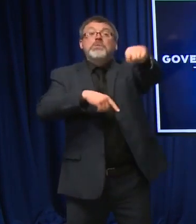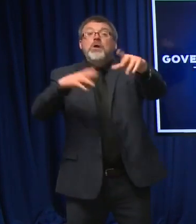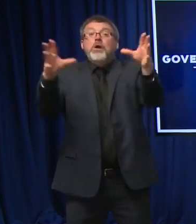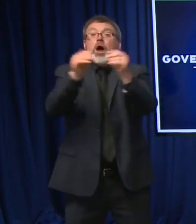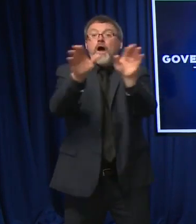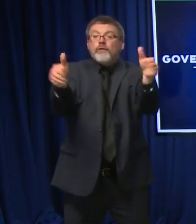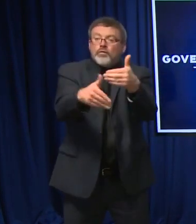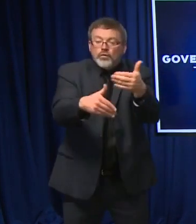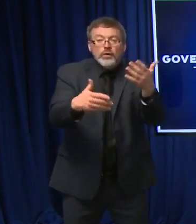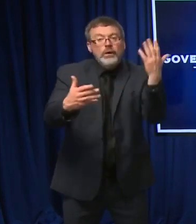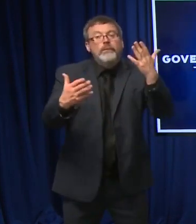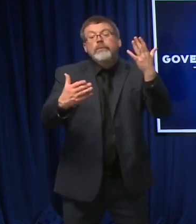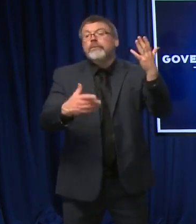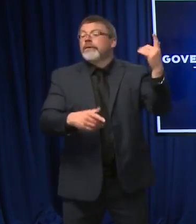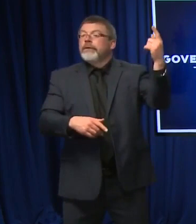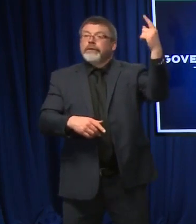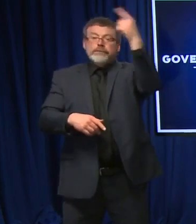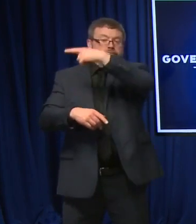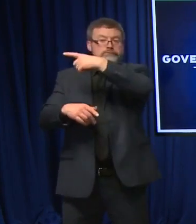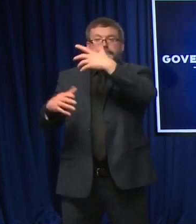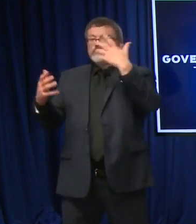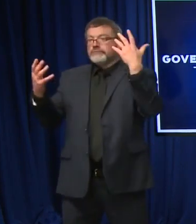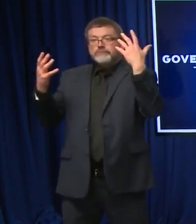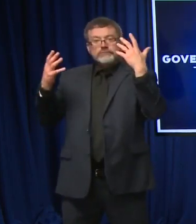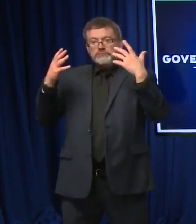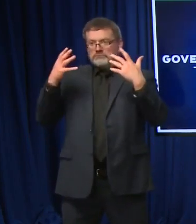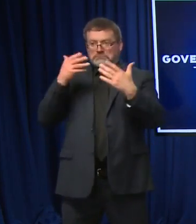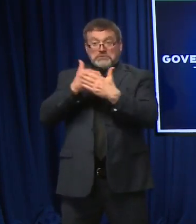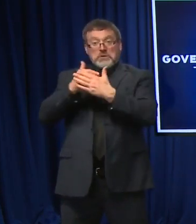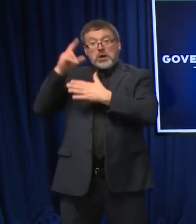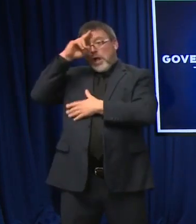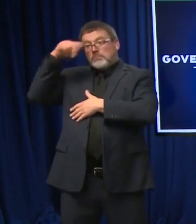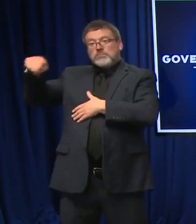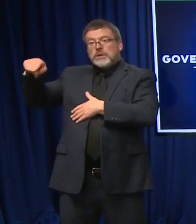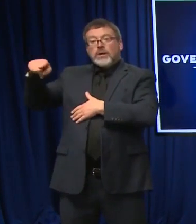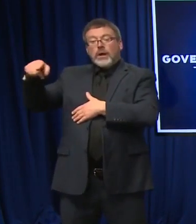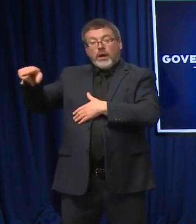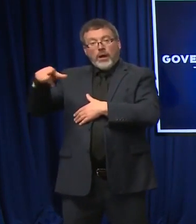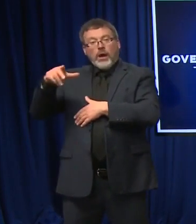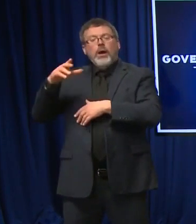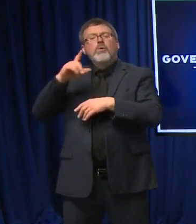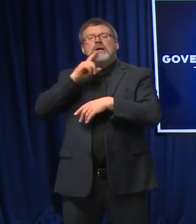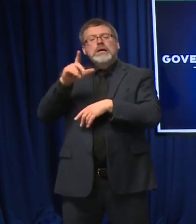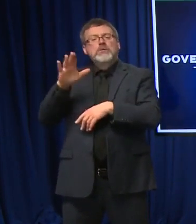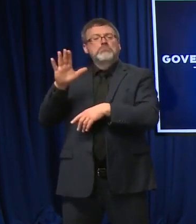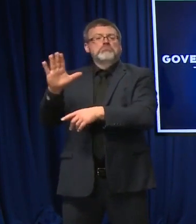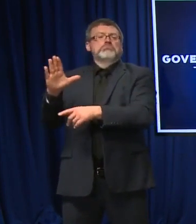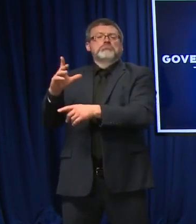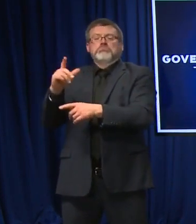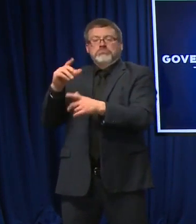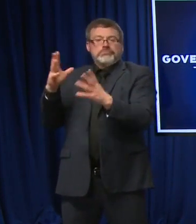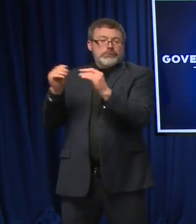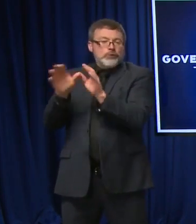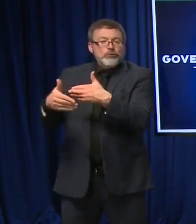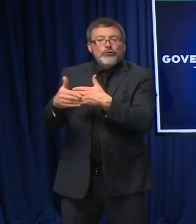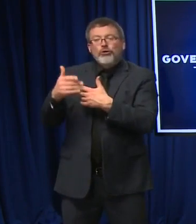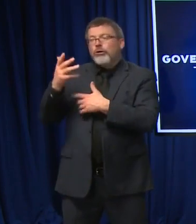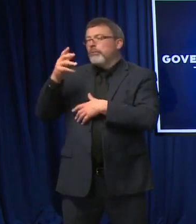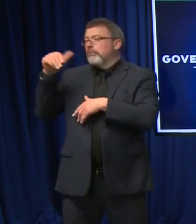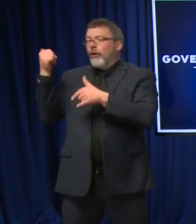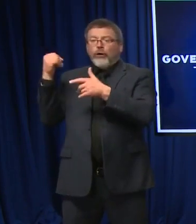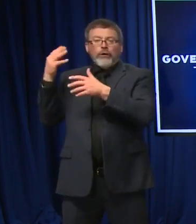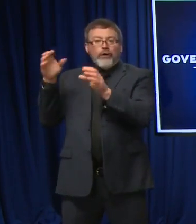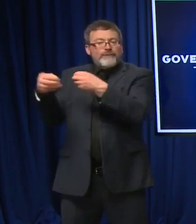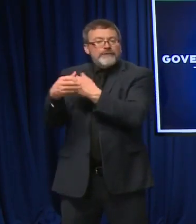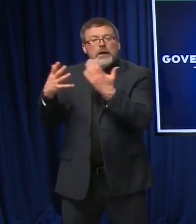example, but a large area where you could put four or five beds, bring in all the right equipment, and essentially create up temporary hospital rooms with